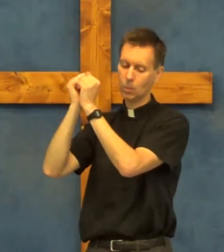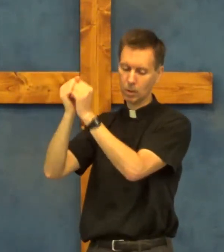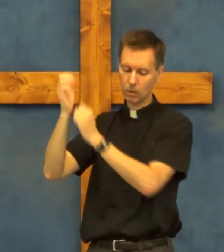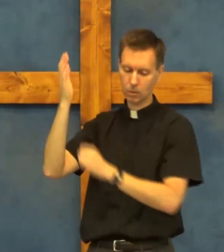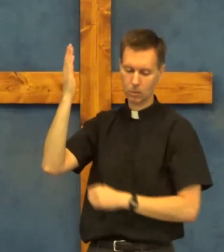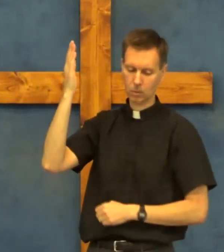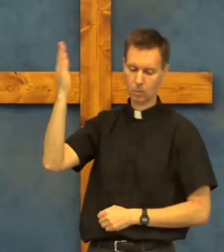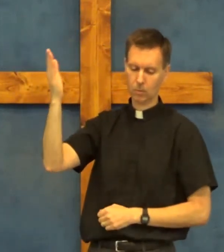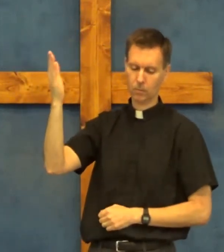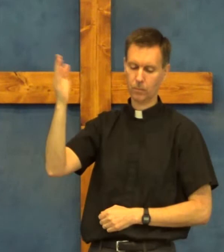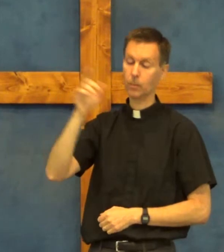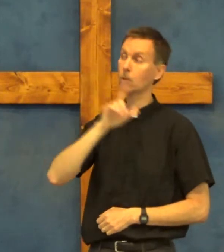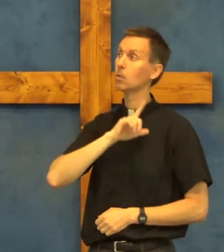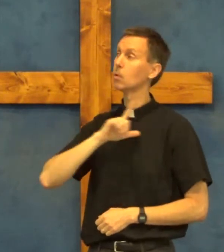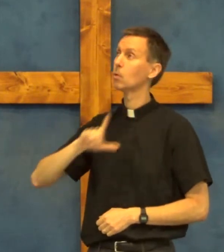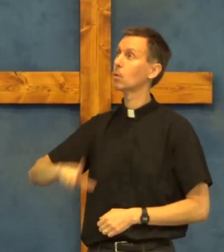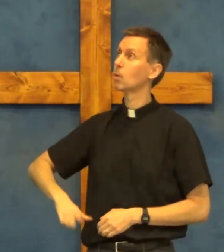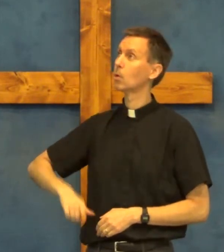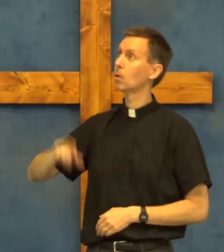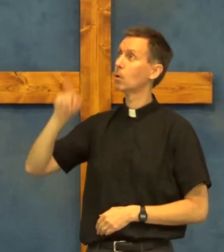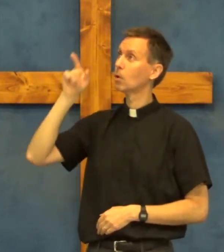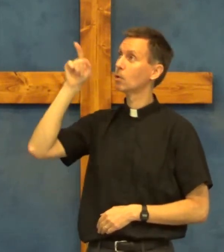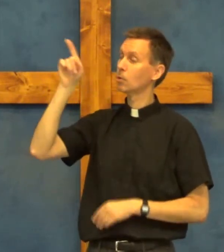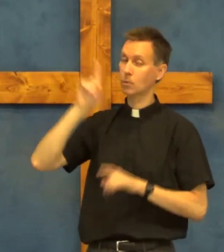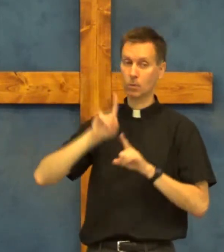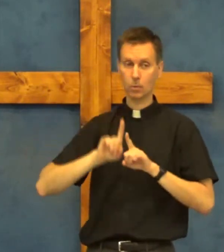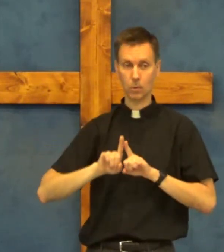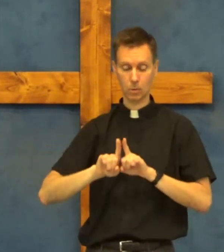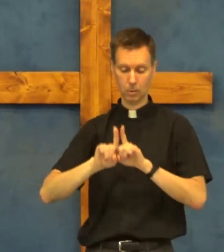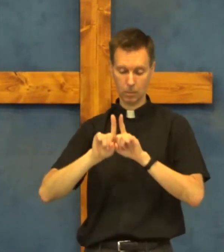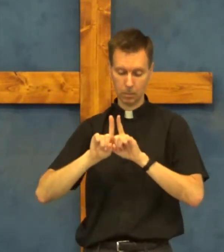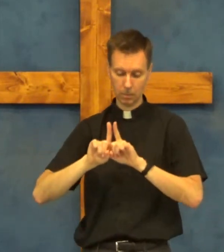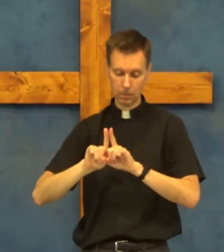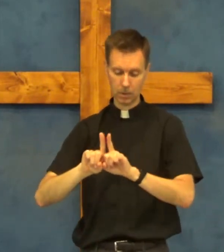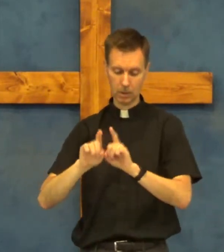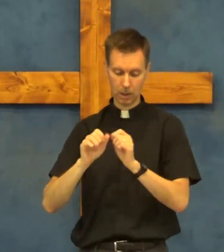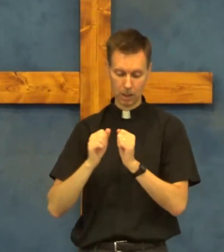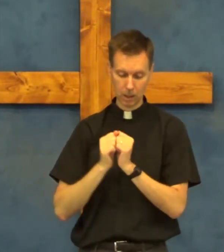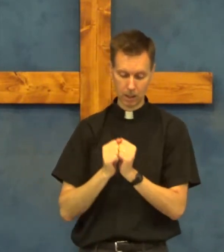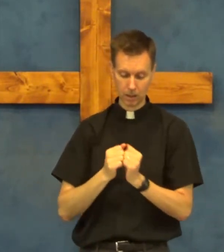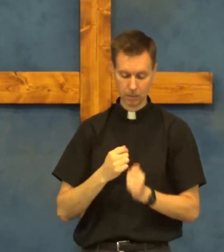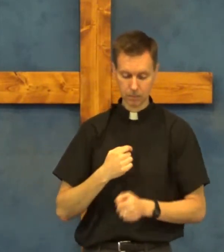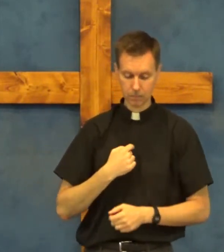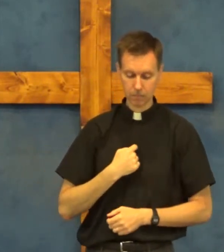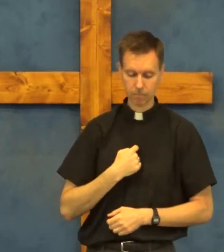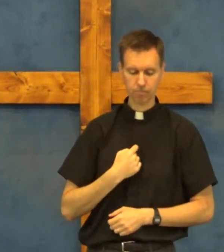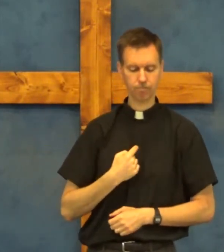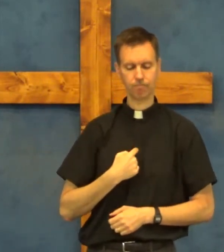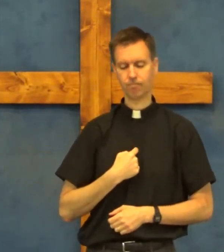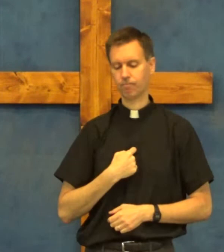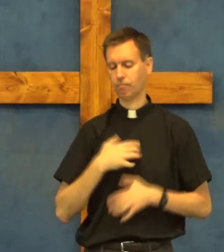you beside me i shall be on dismay